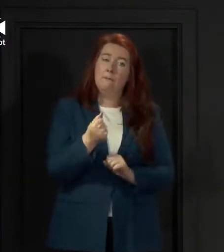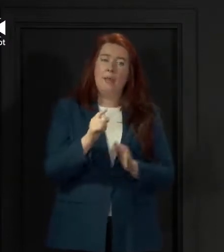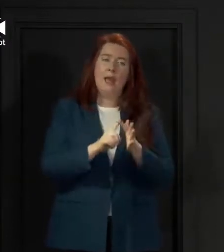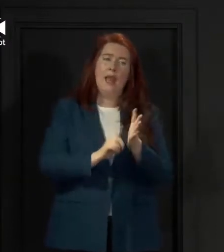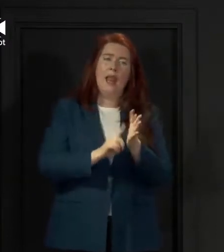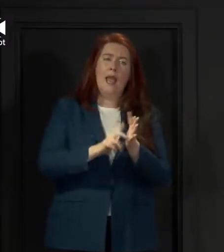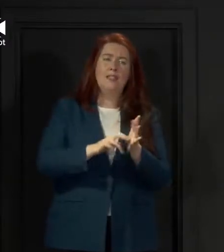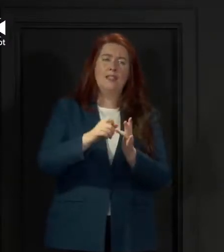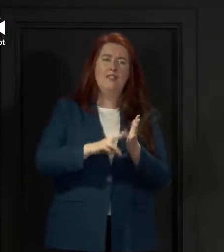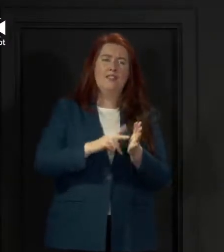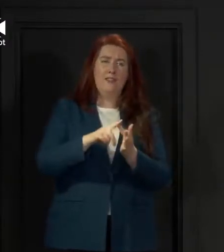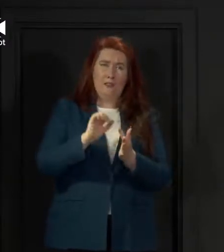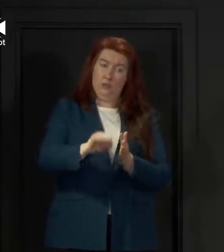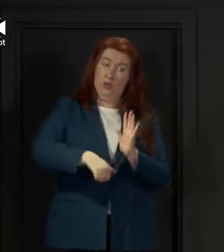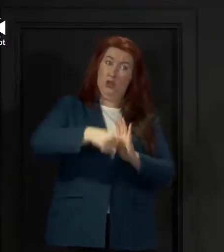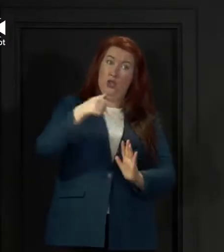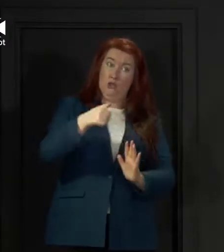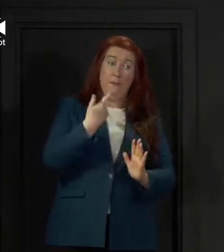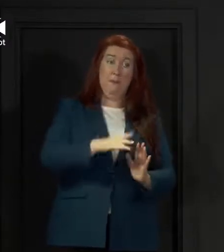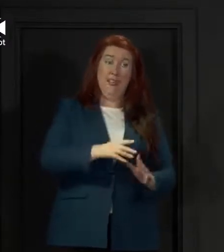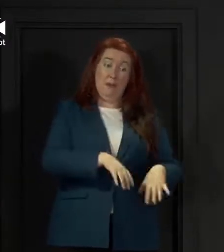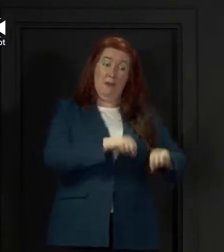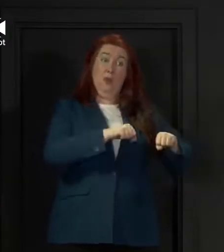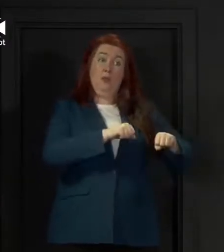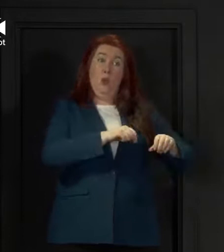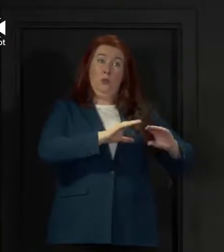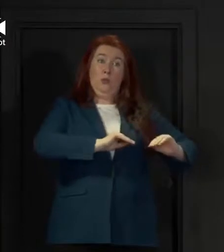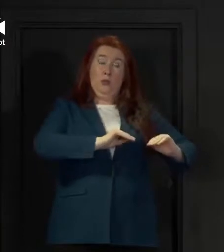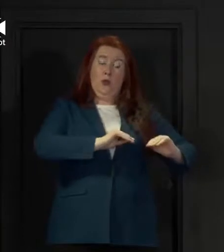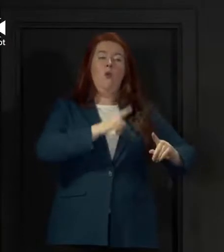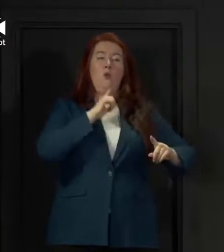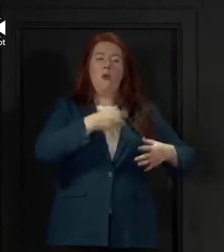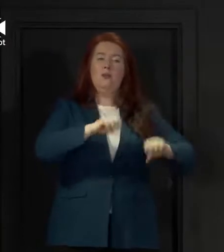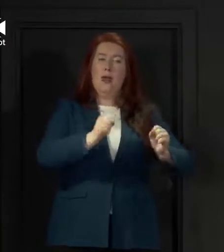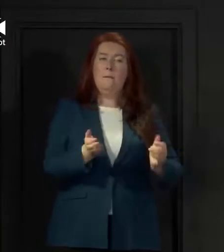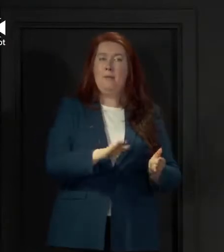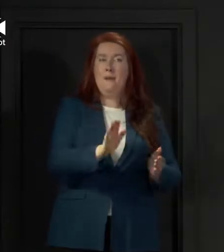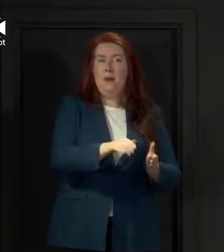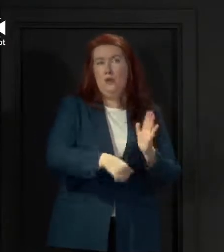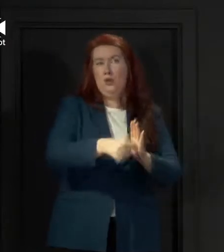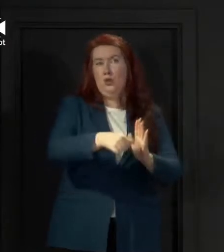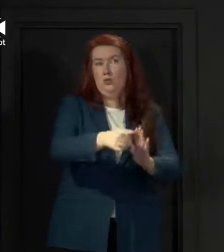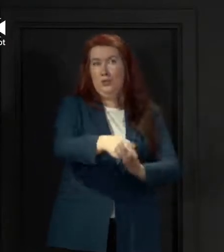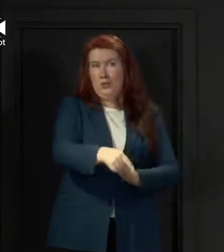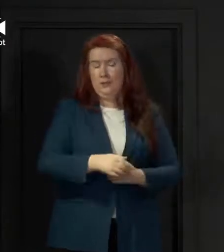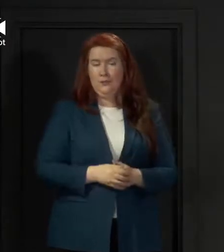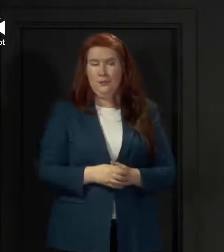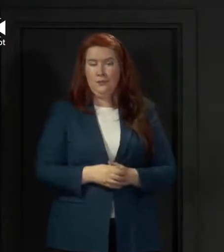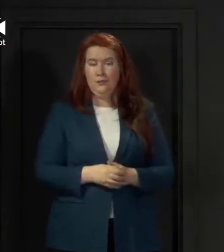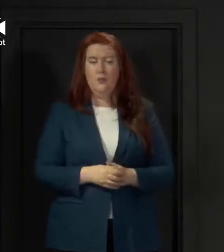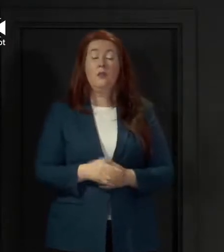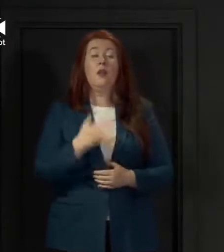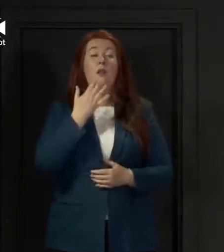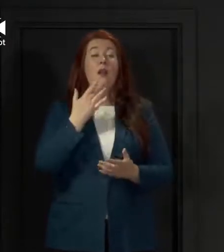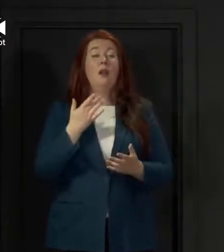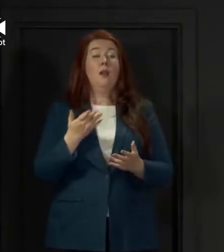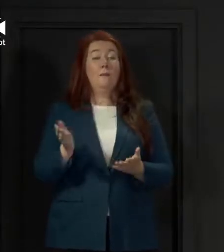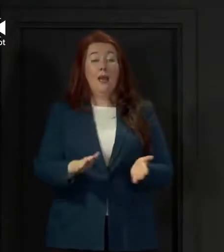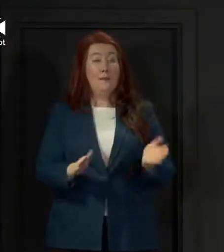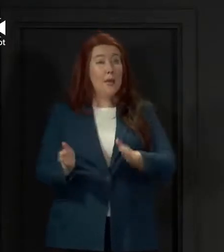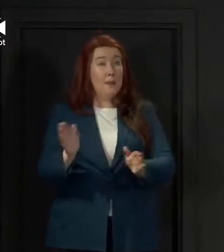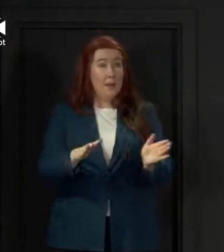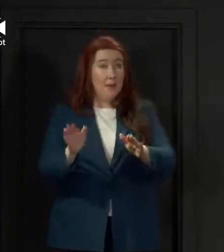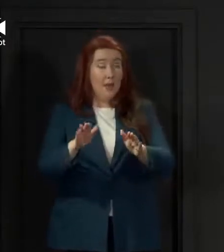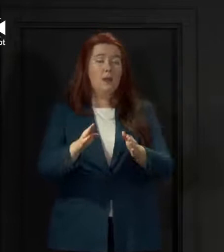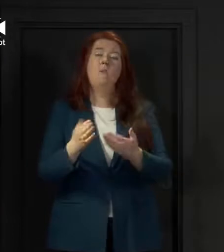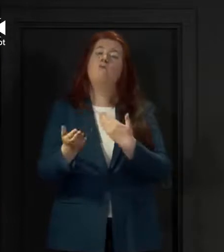that is urgent and has been postponed. As we emerge further from lockdown, more services will resume,